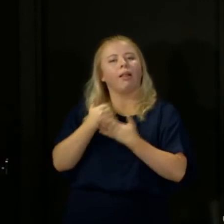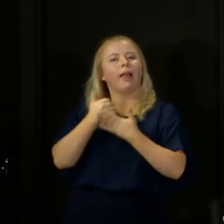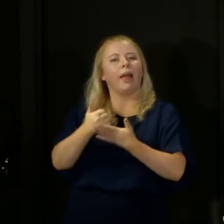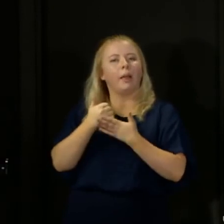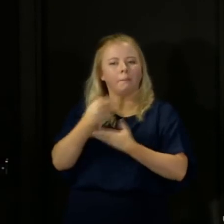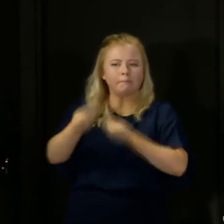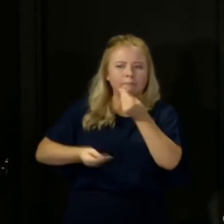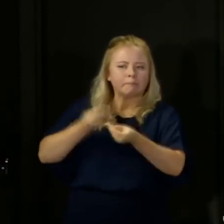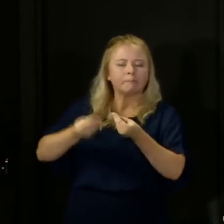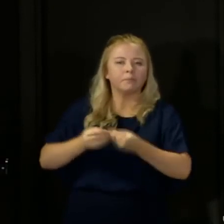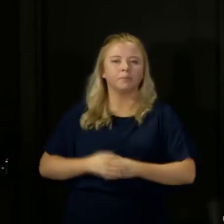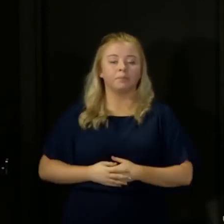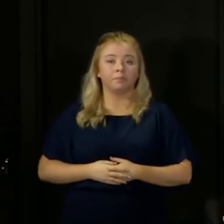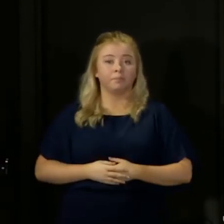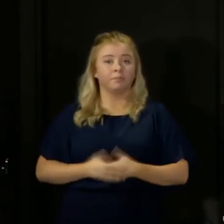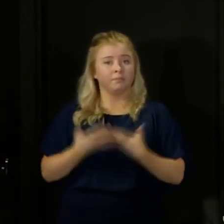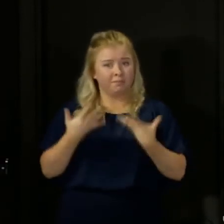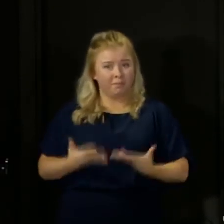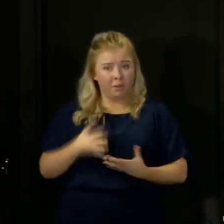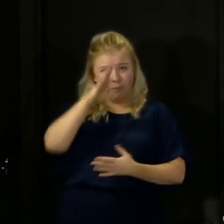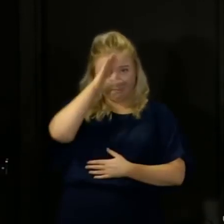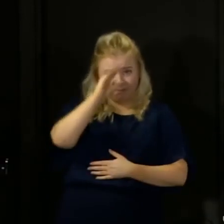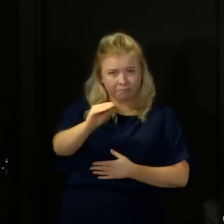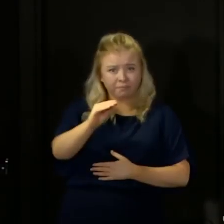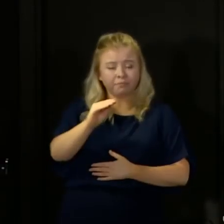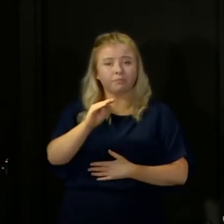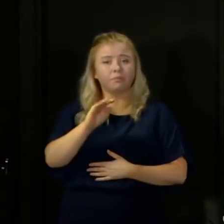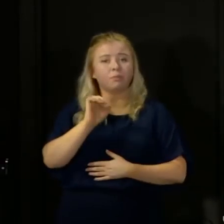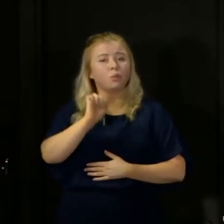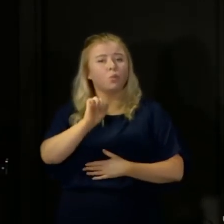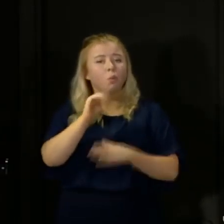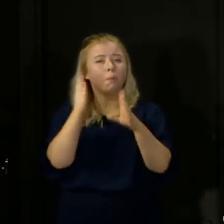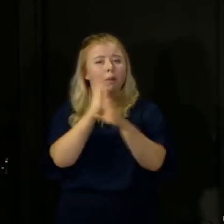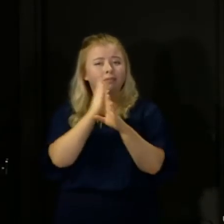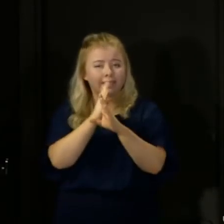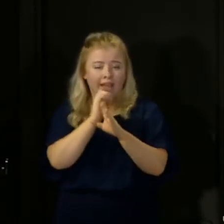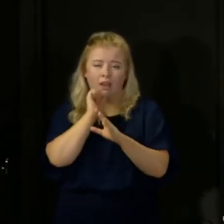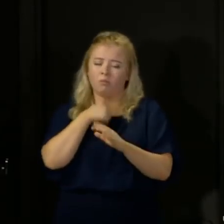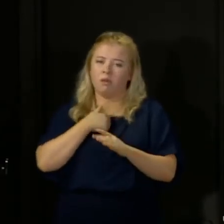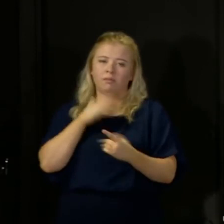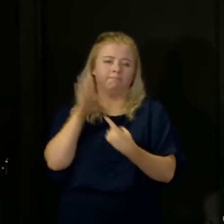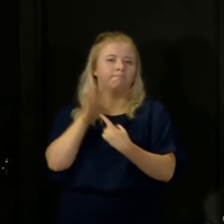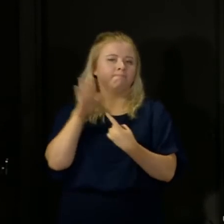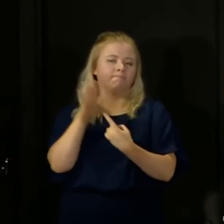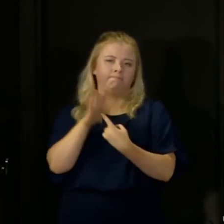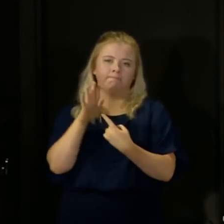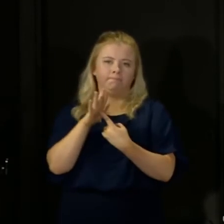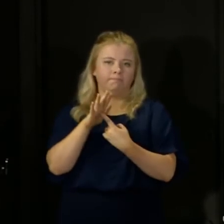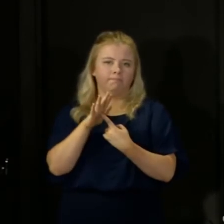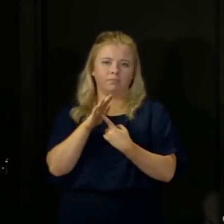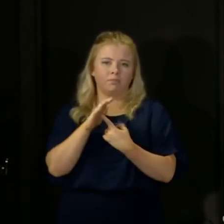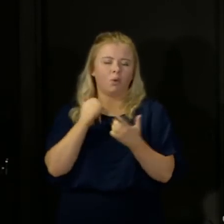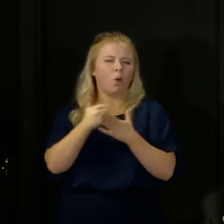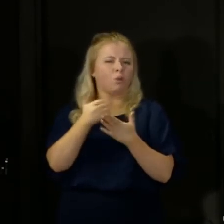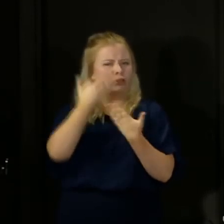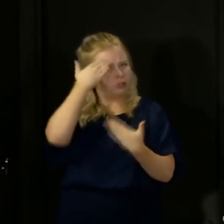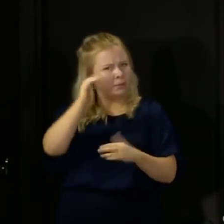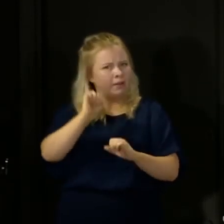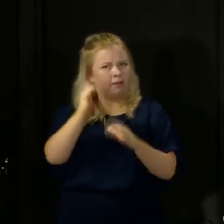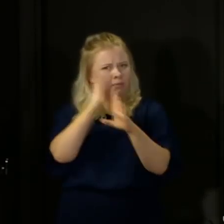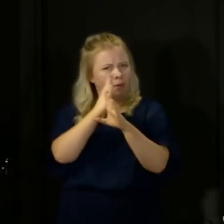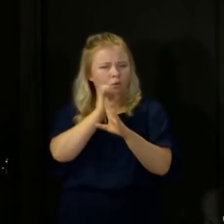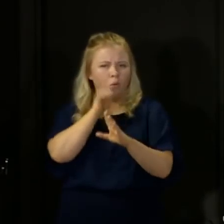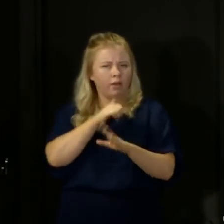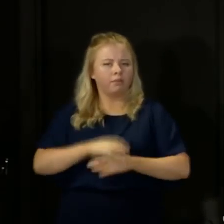take the opportunity now to assure you that your privacy will be respected at all times during this process.